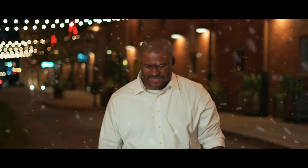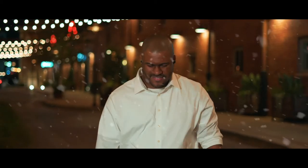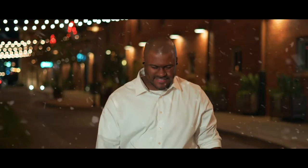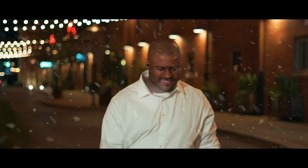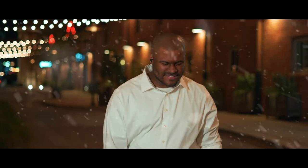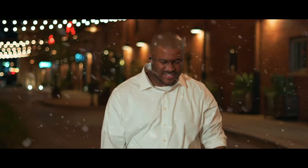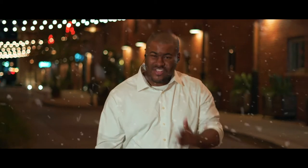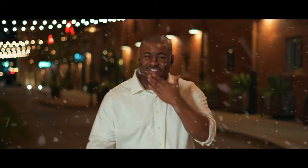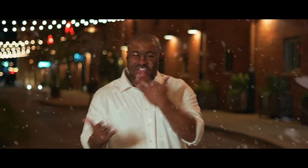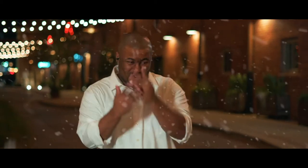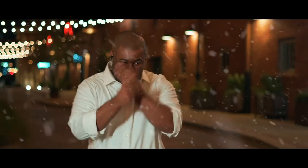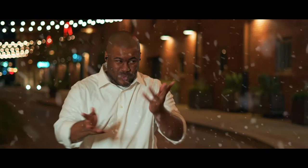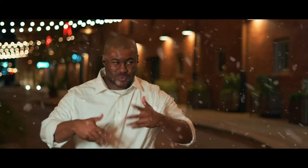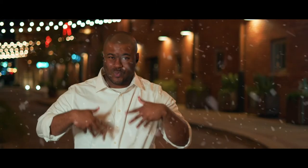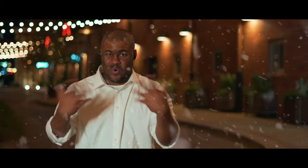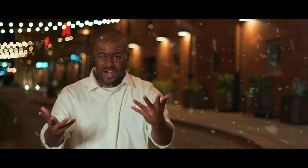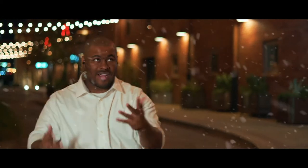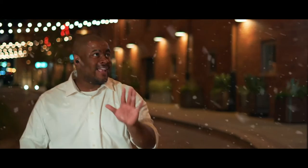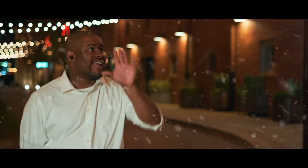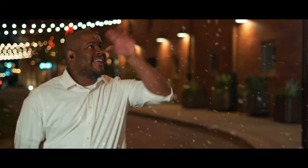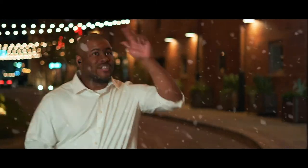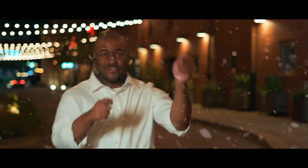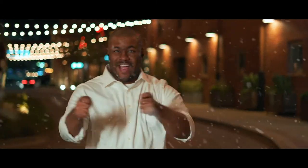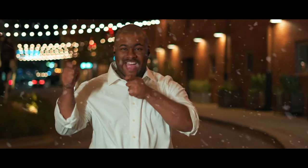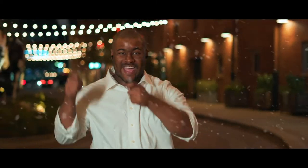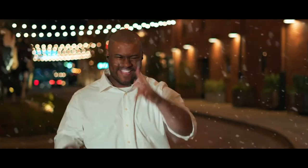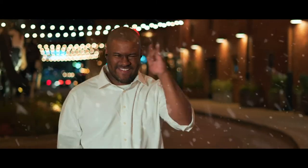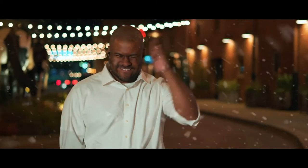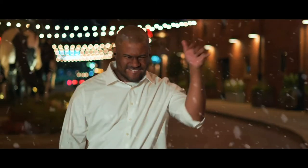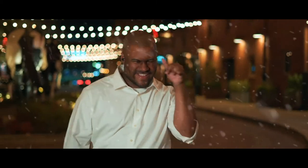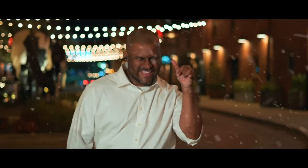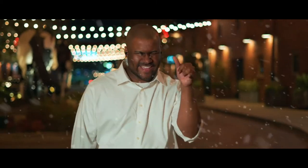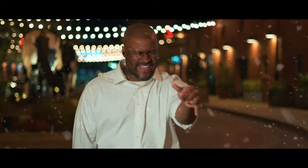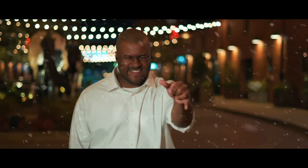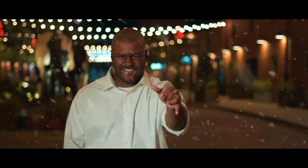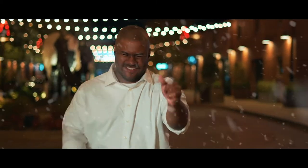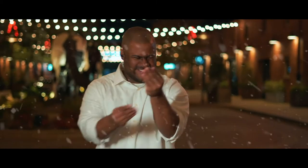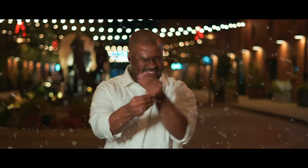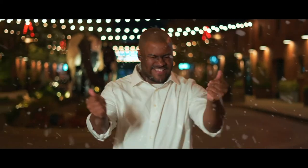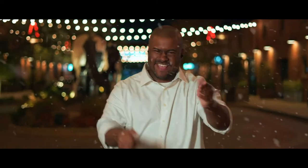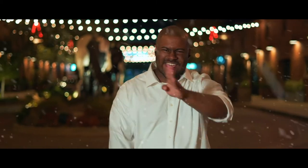And the greatness of His reign His will